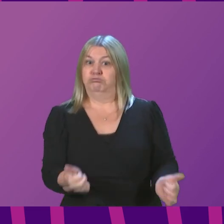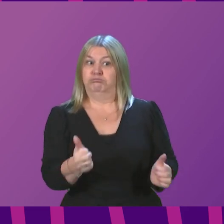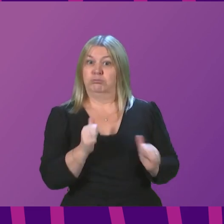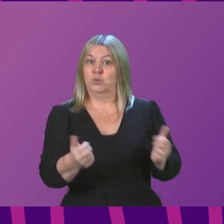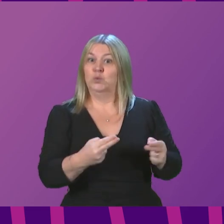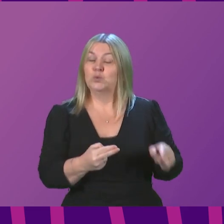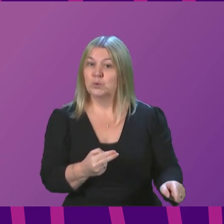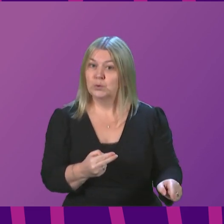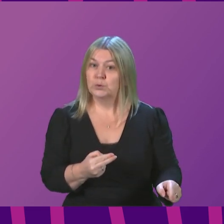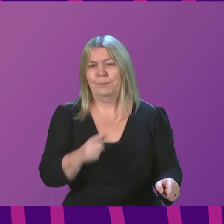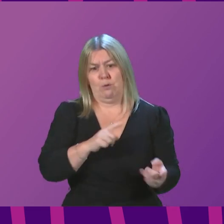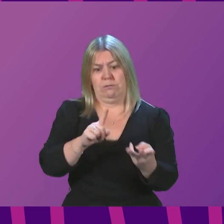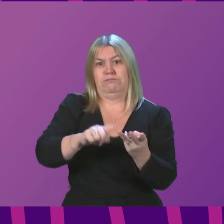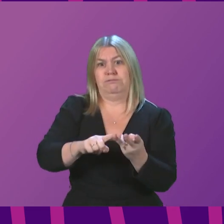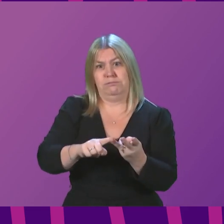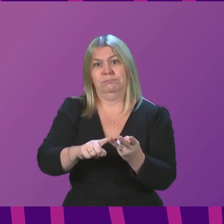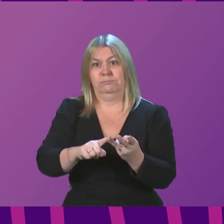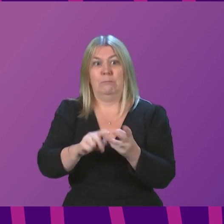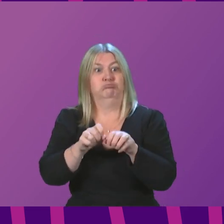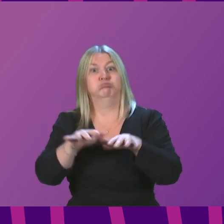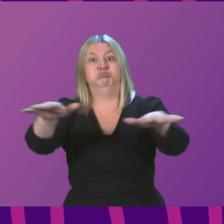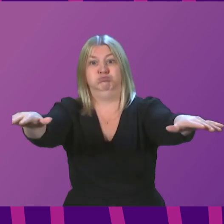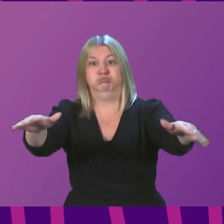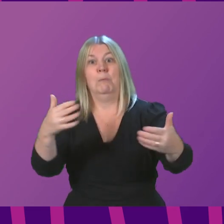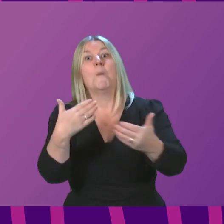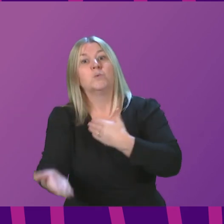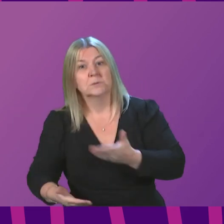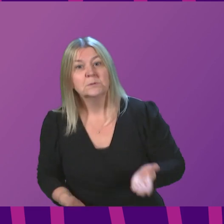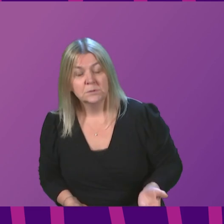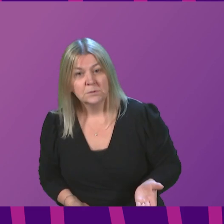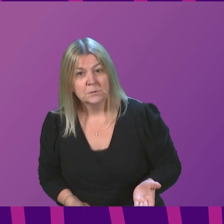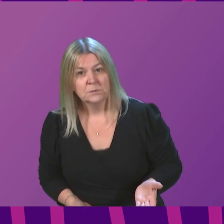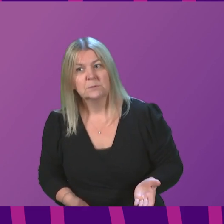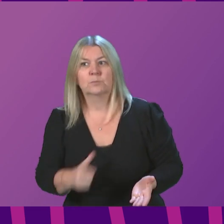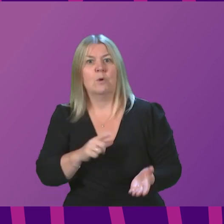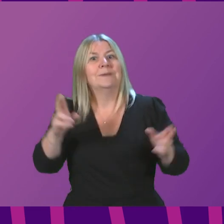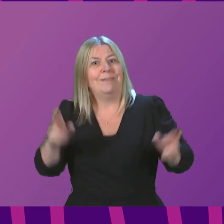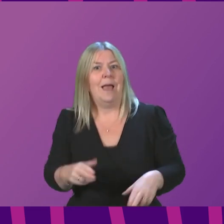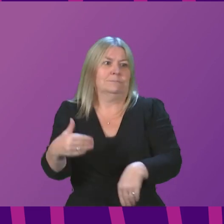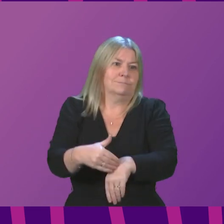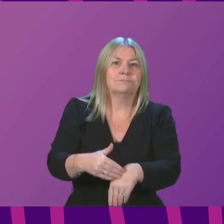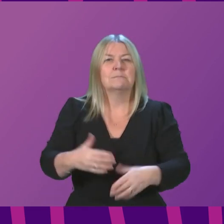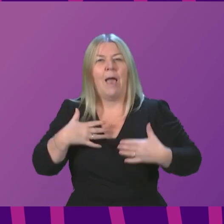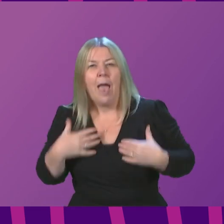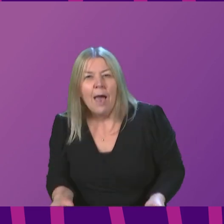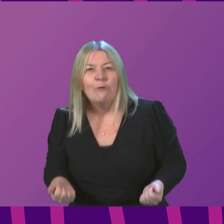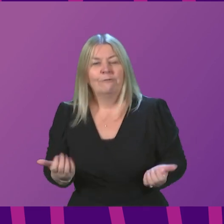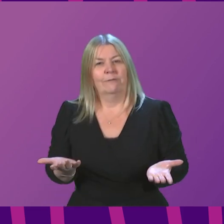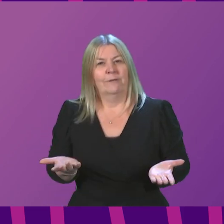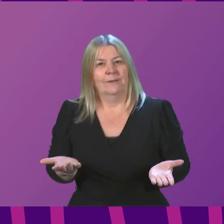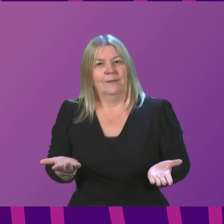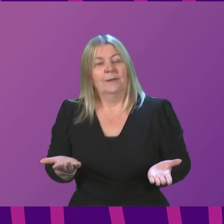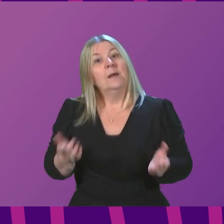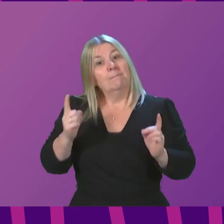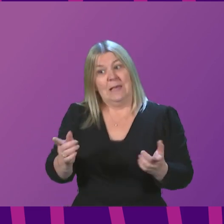and good news both in terms of individual health and overall impact. Of course, it would inform how we